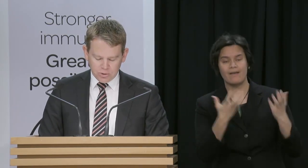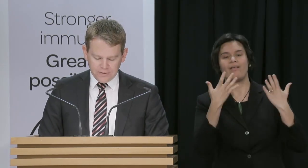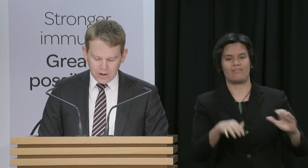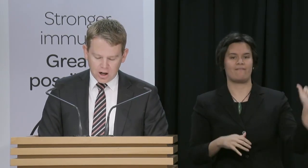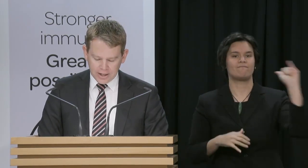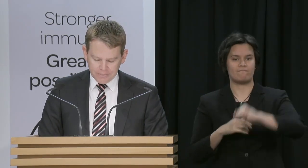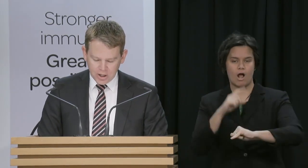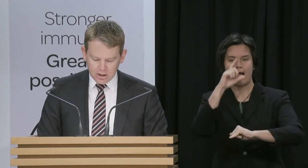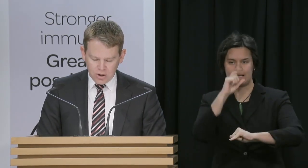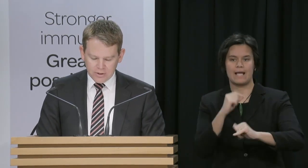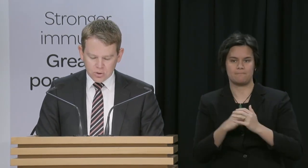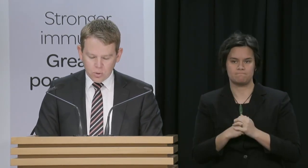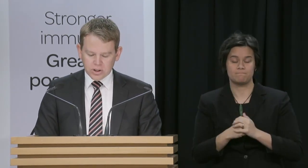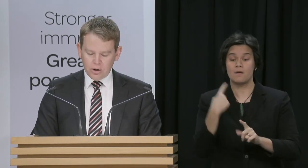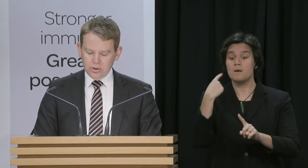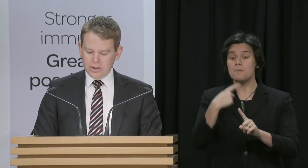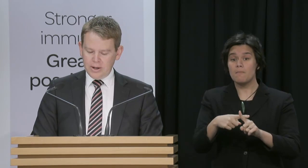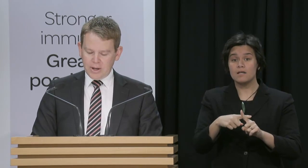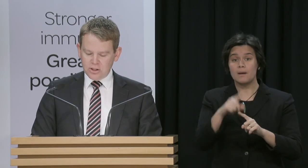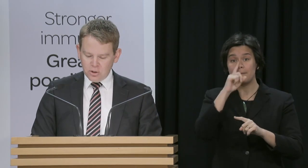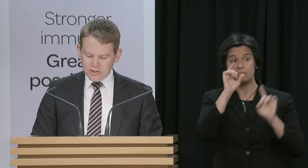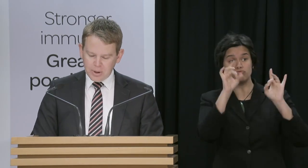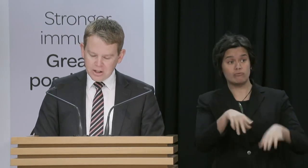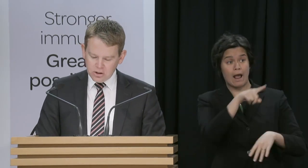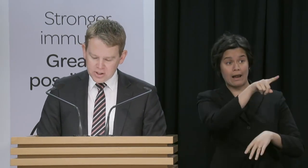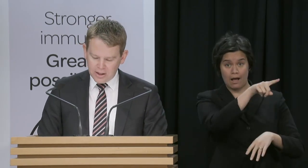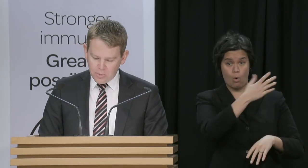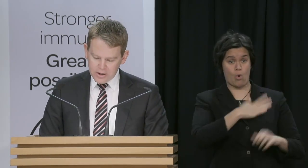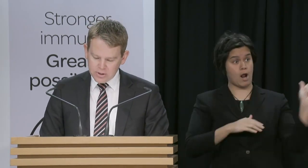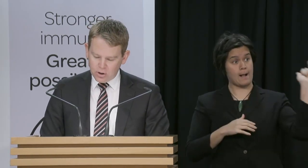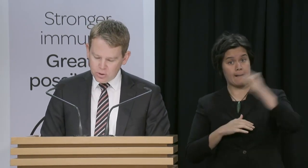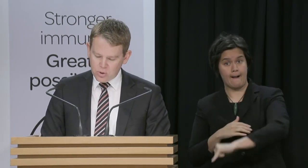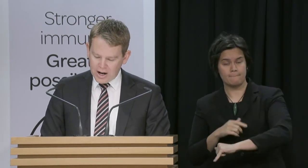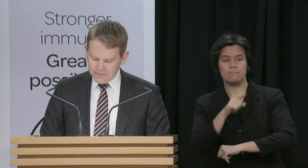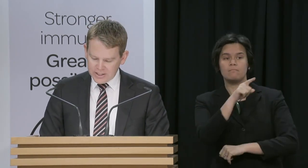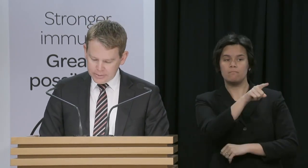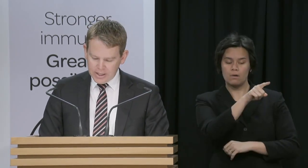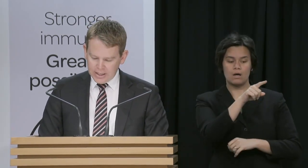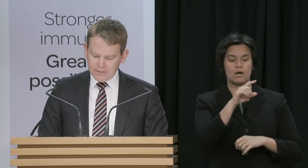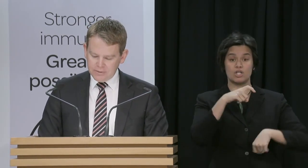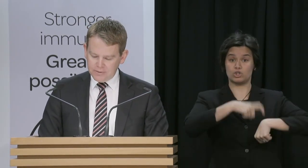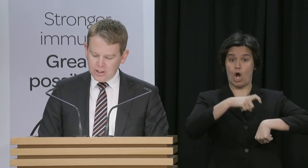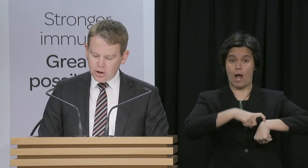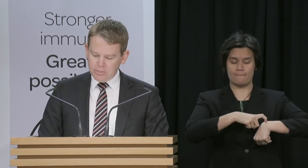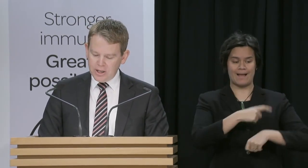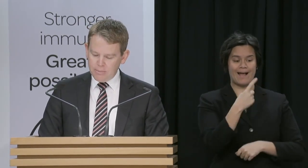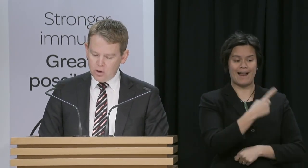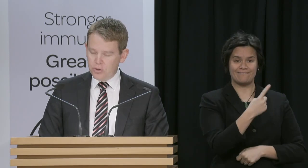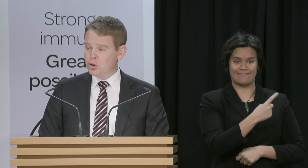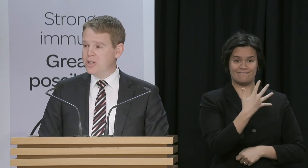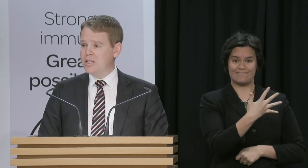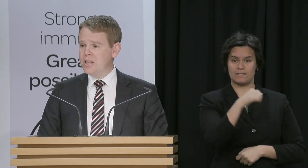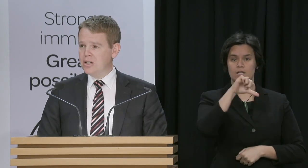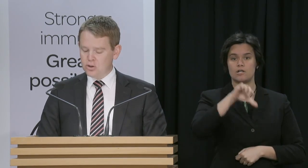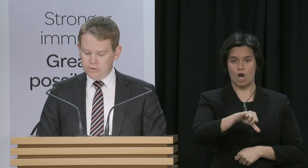eligible to fly, travellers also must not have been in New South Wales on or after 11.59pm